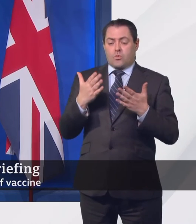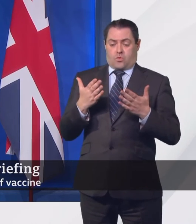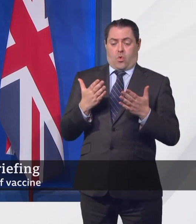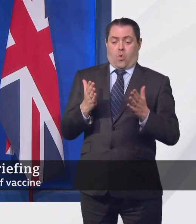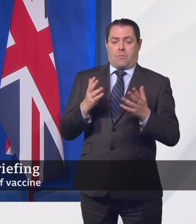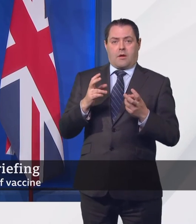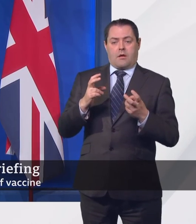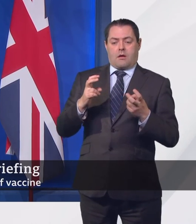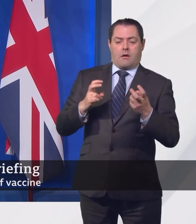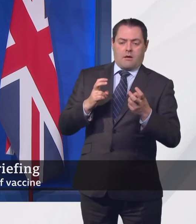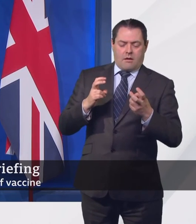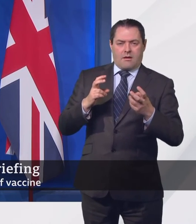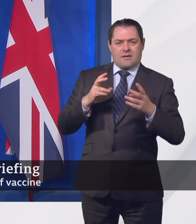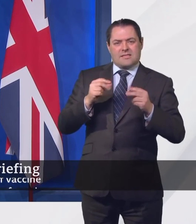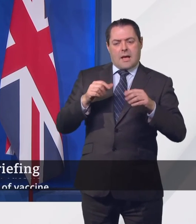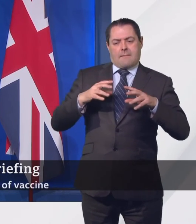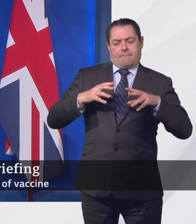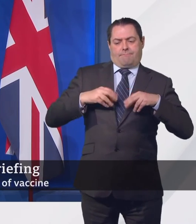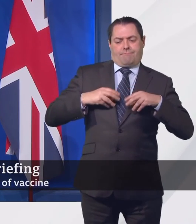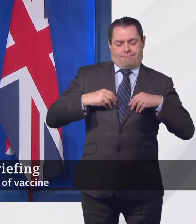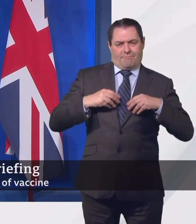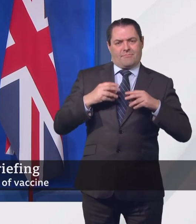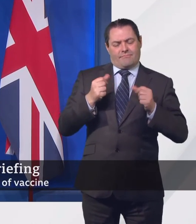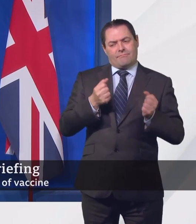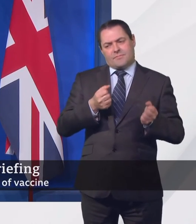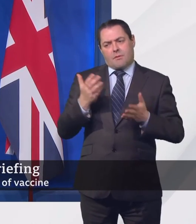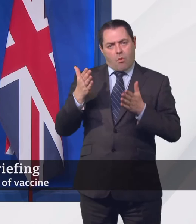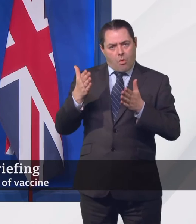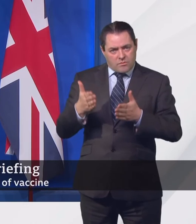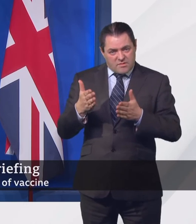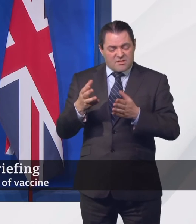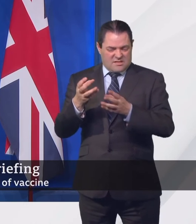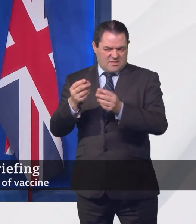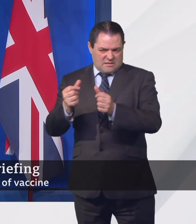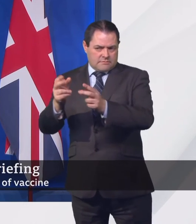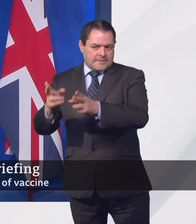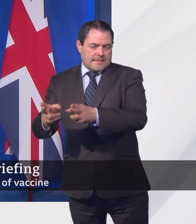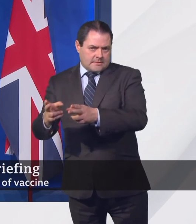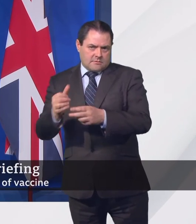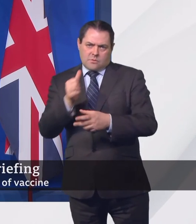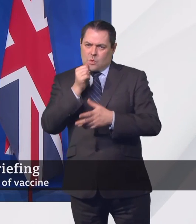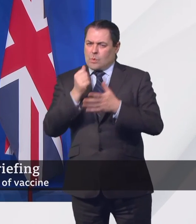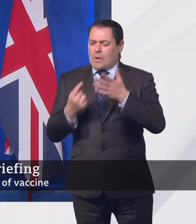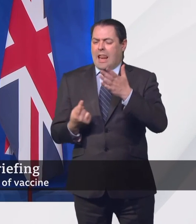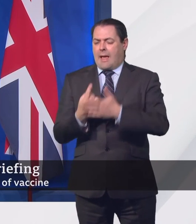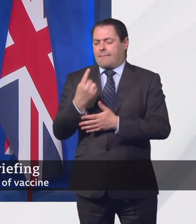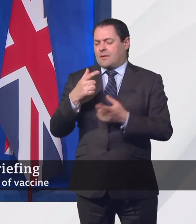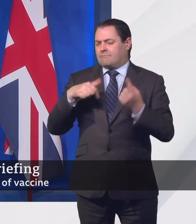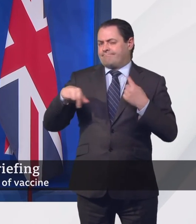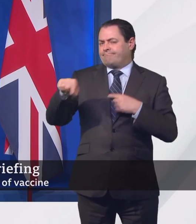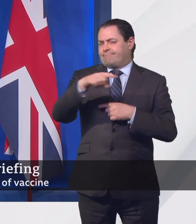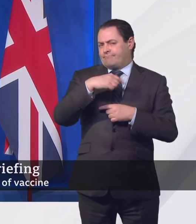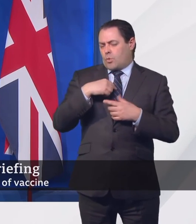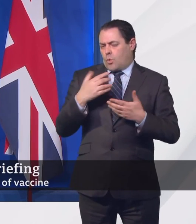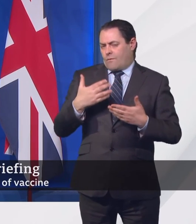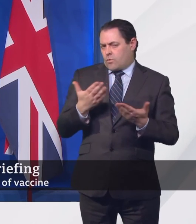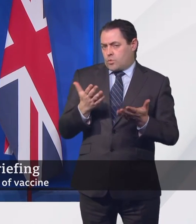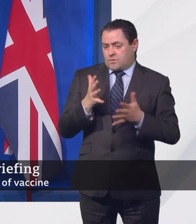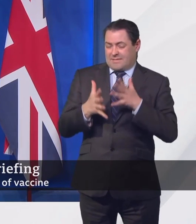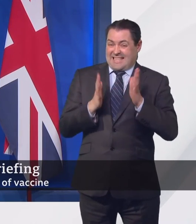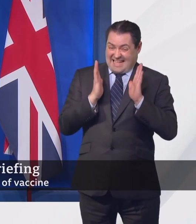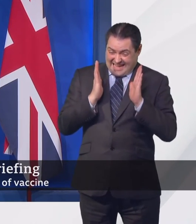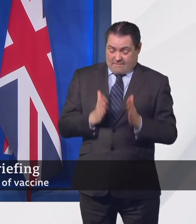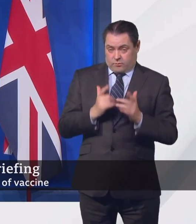hospitalisations and, sadly, more deaths. So what we need to do is to continue flat out